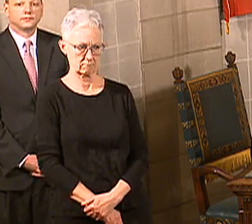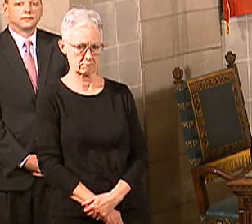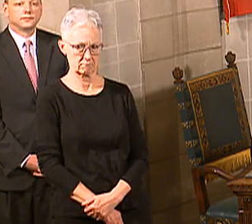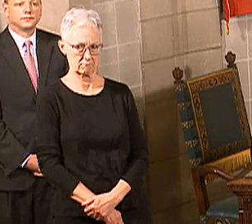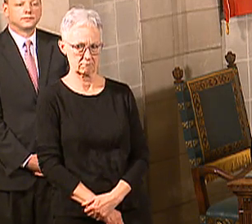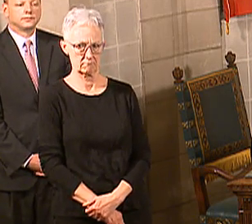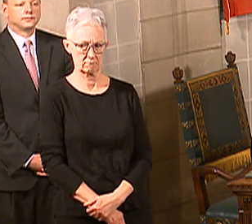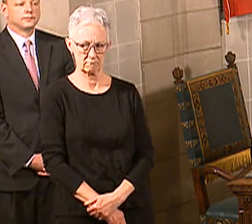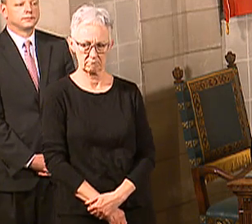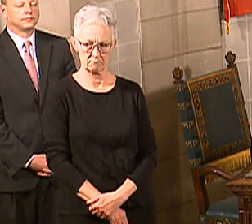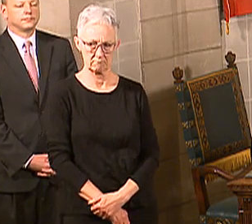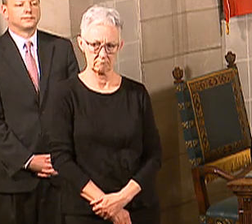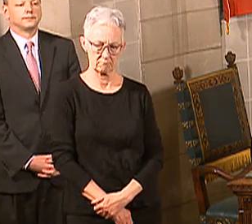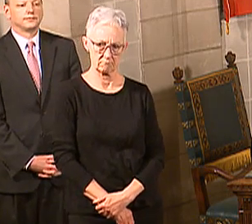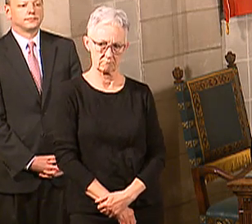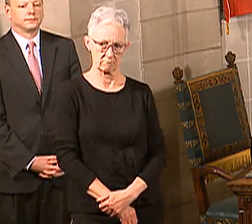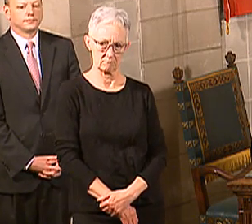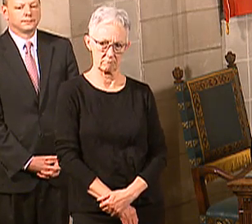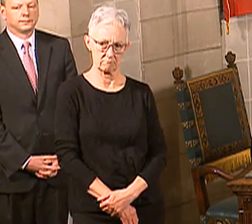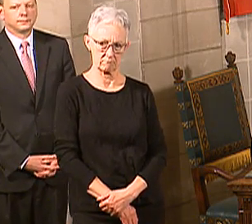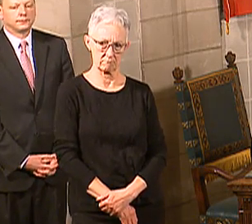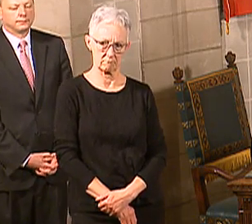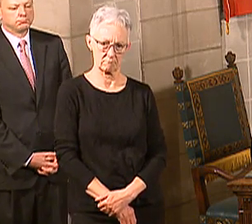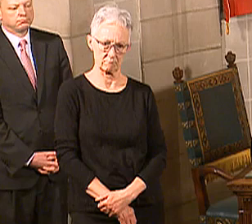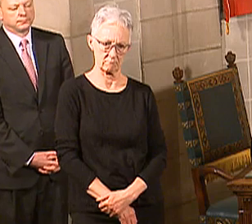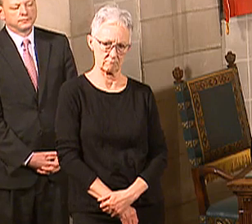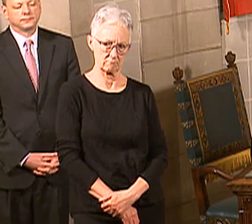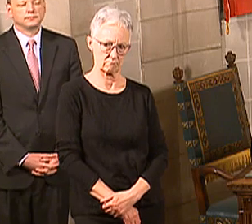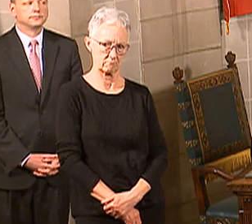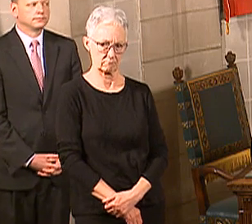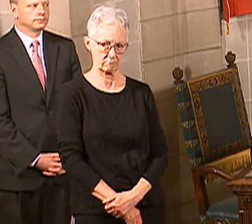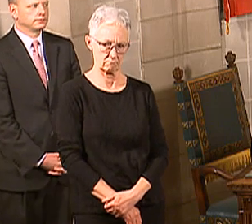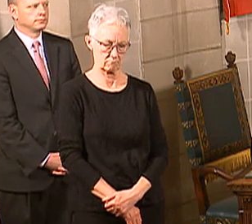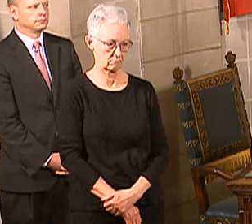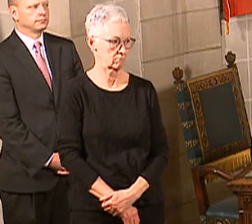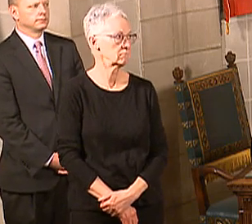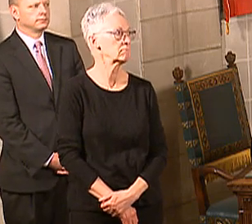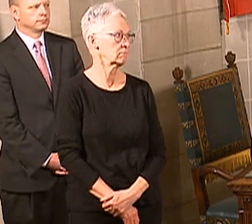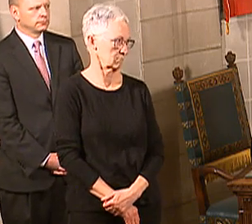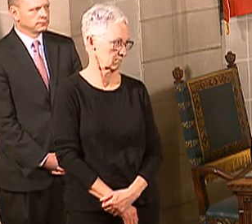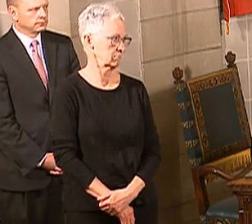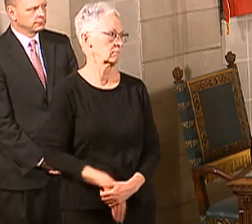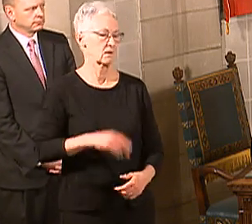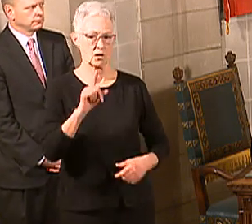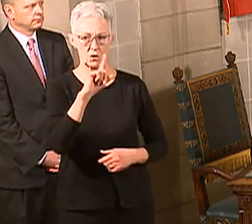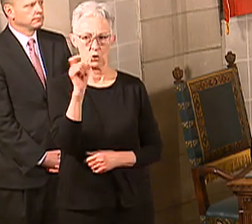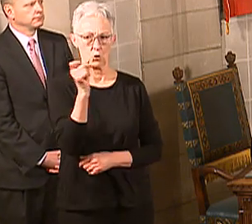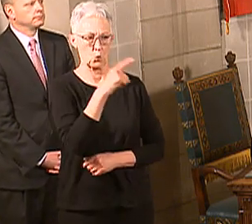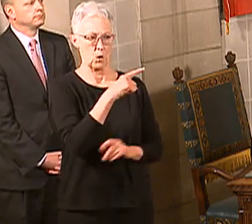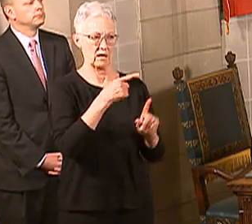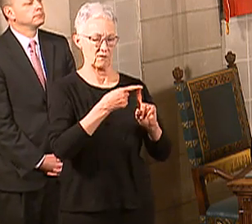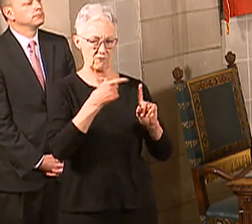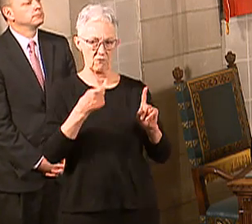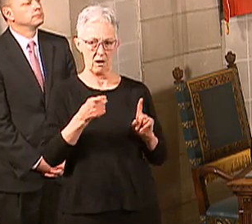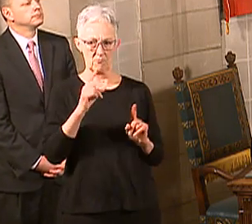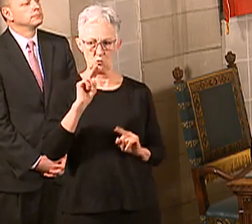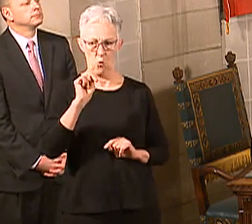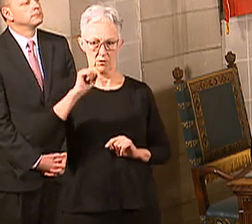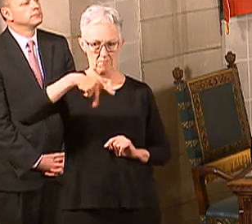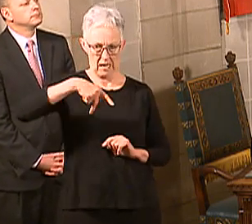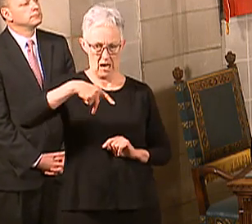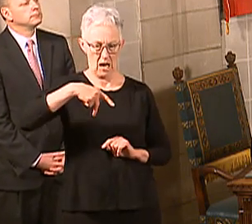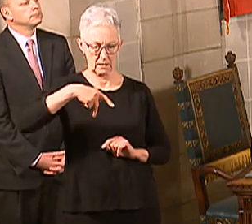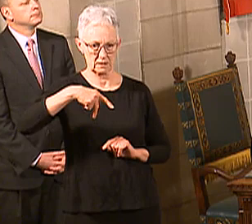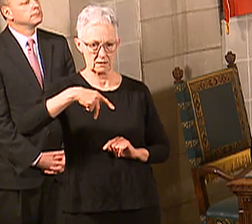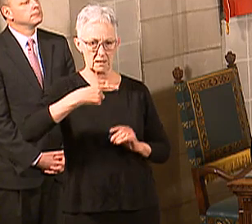Europe and it gets warmer. And Colorado is having COVID-19 in the situation. So the question from George Lobby with the North Platte Telegram was about